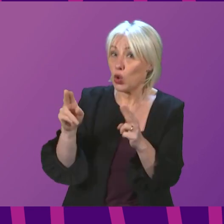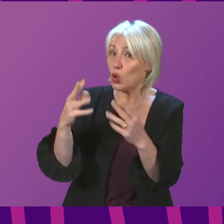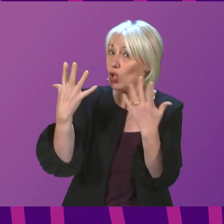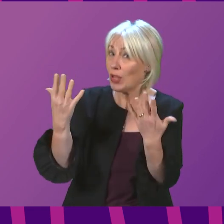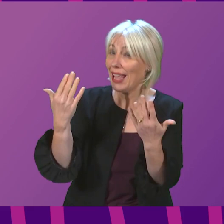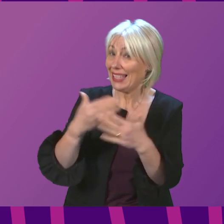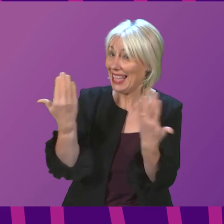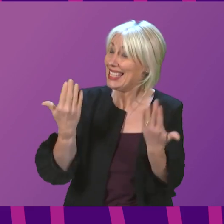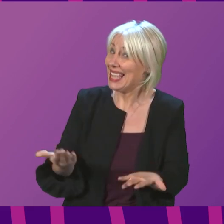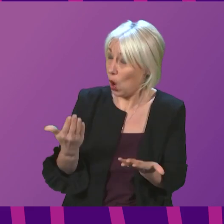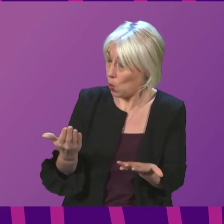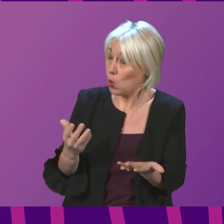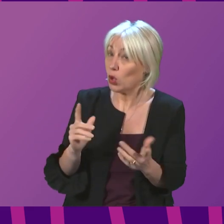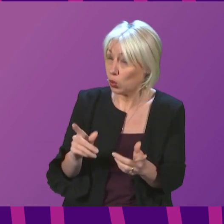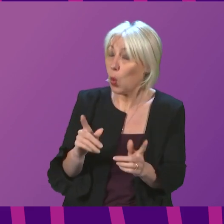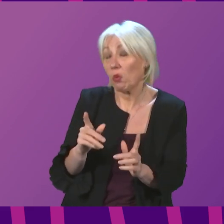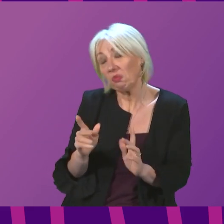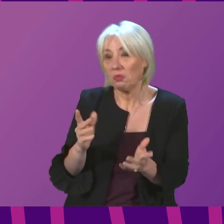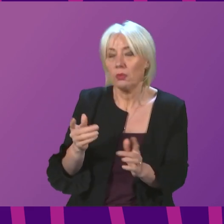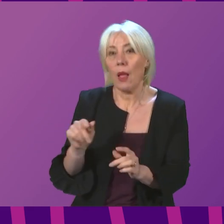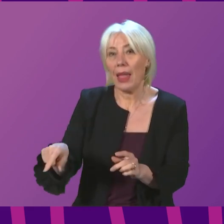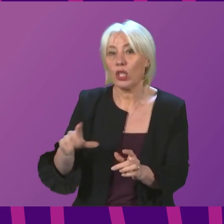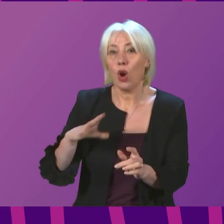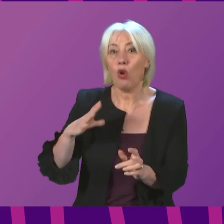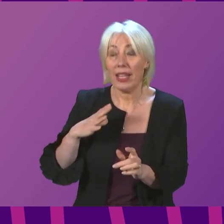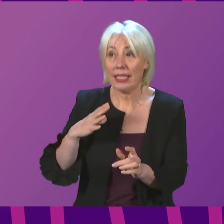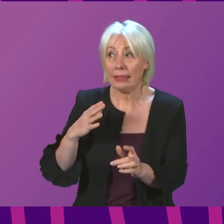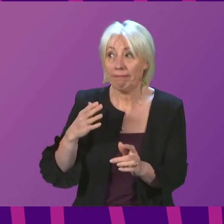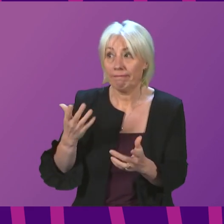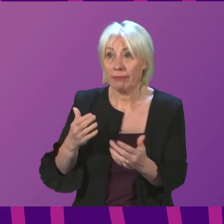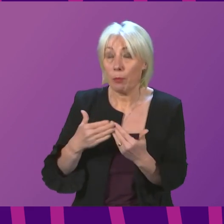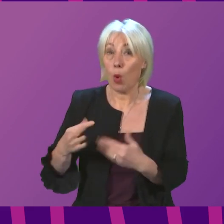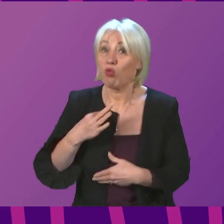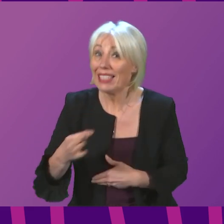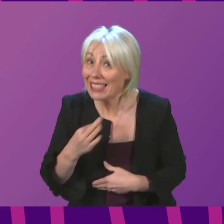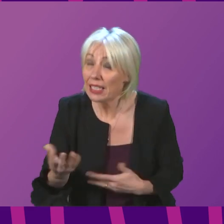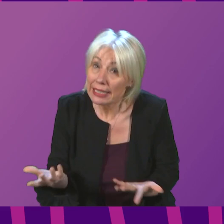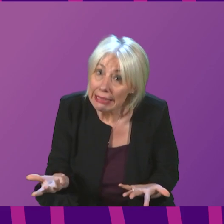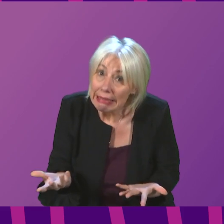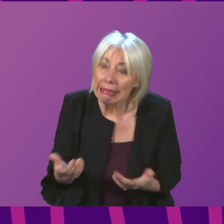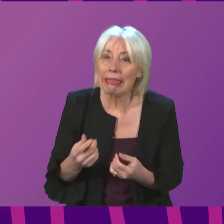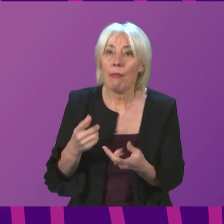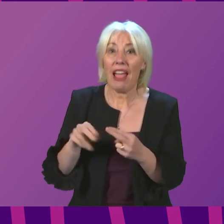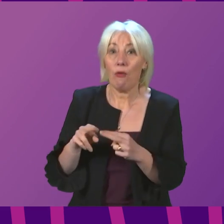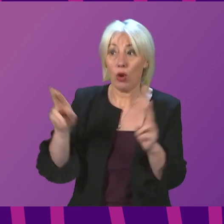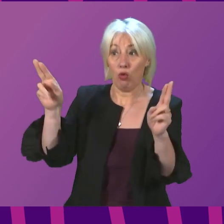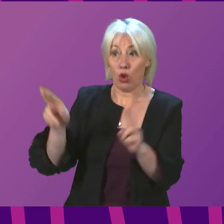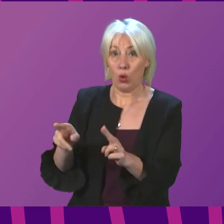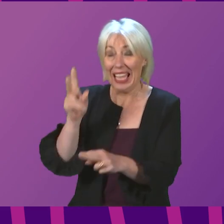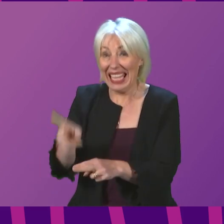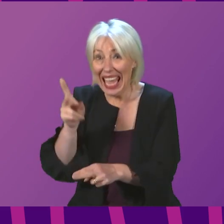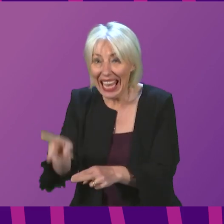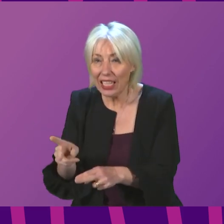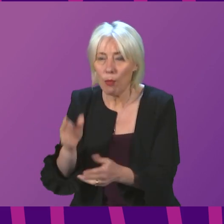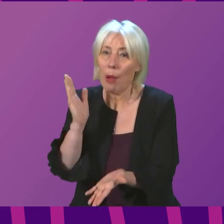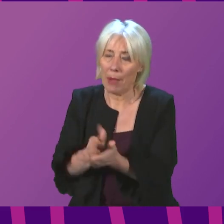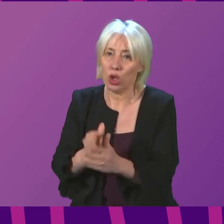shortened, which has introduced greater risk into this. If we are going to do that further, for good reasons, we have